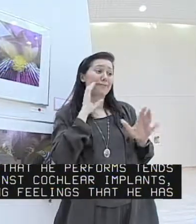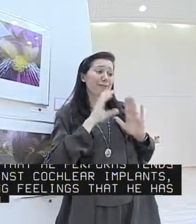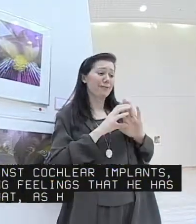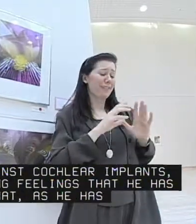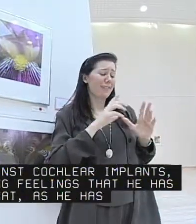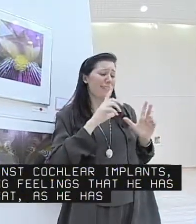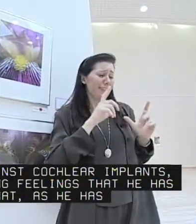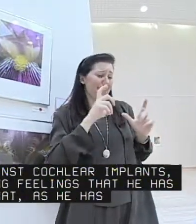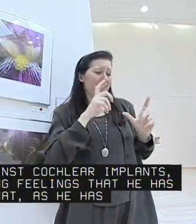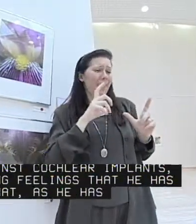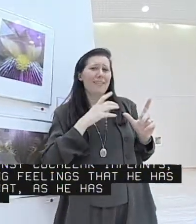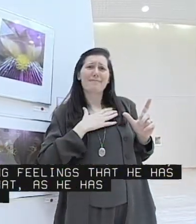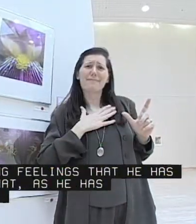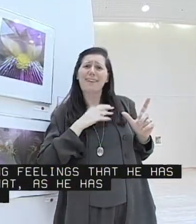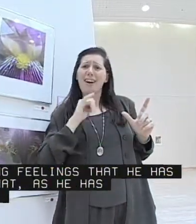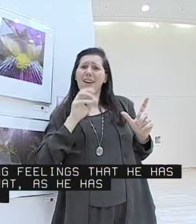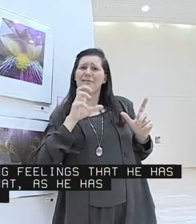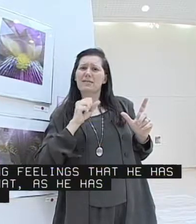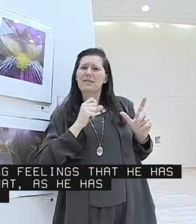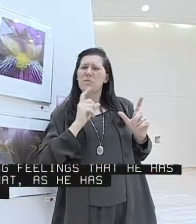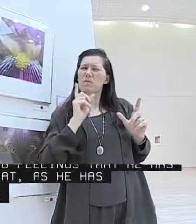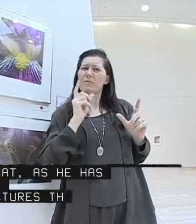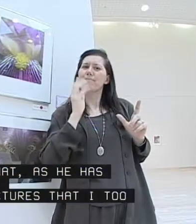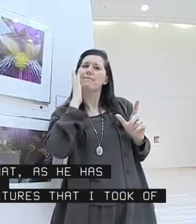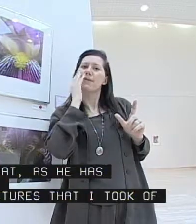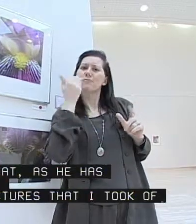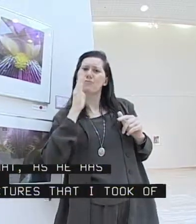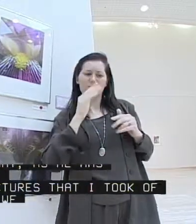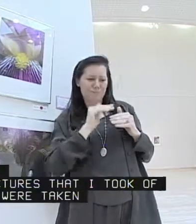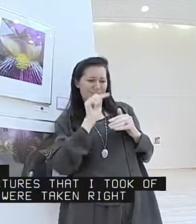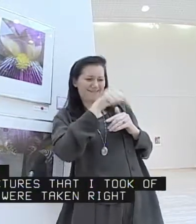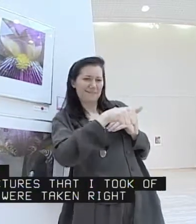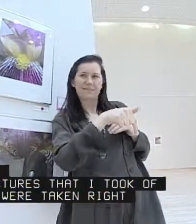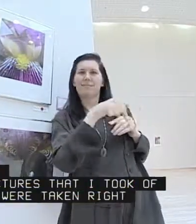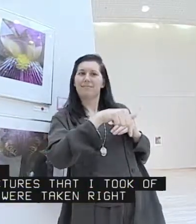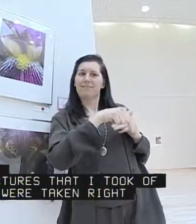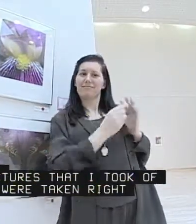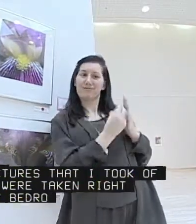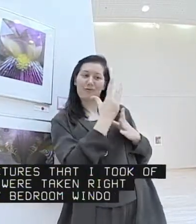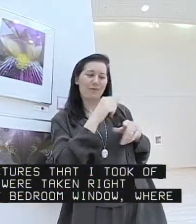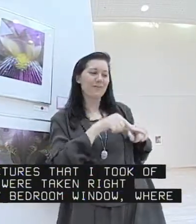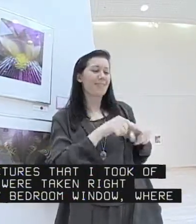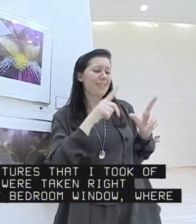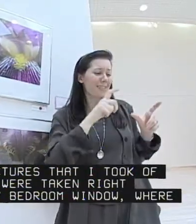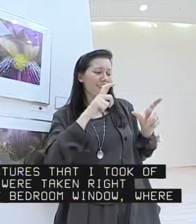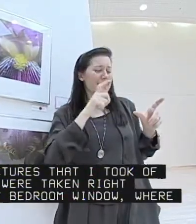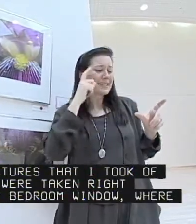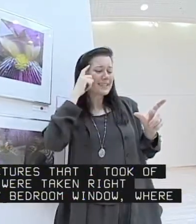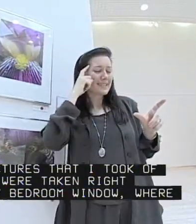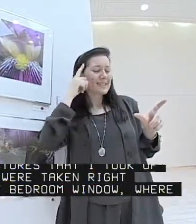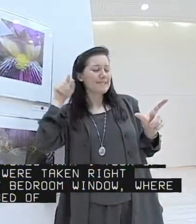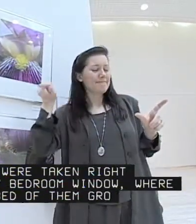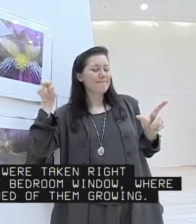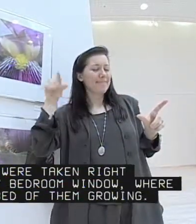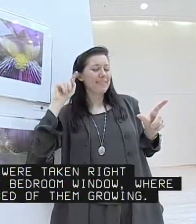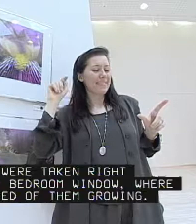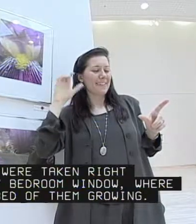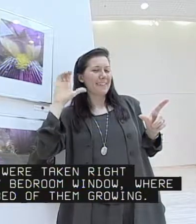that, as he's explained. The pictures I took of my irises were taken right outside my bedroom window where I have a bed of them growing.